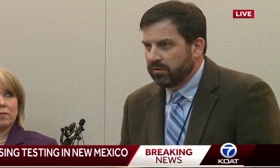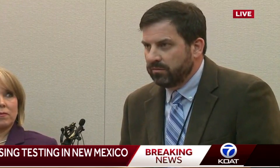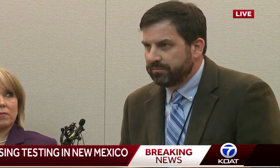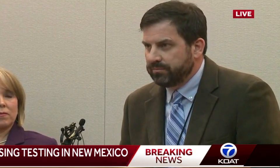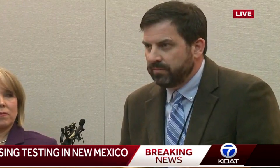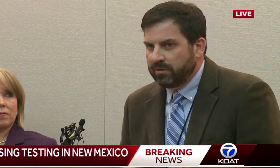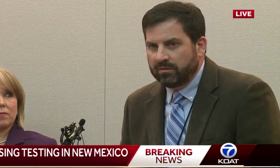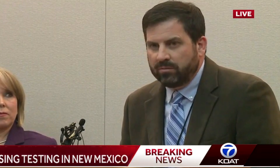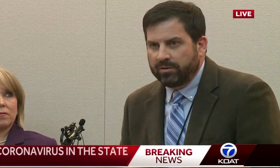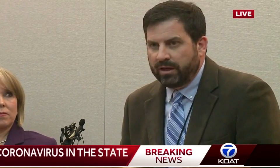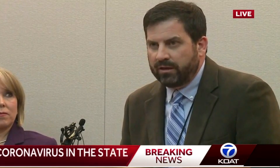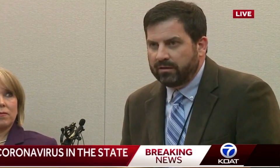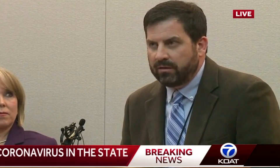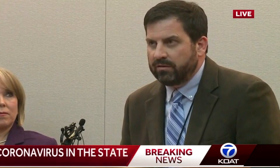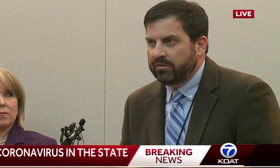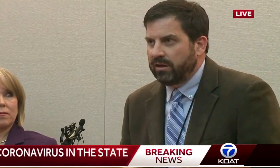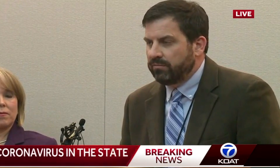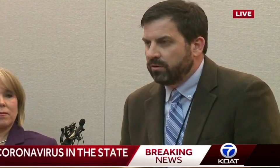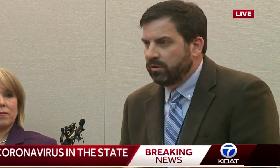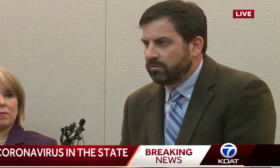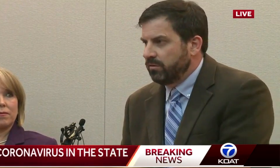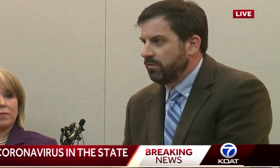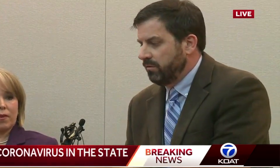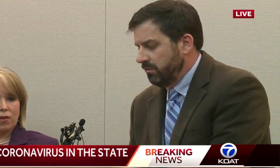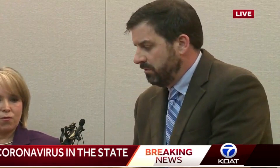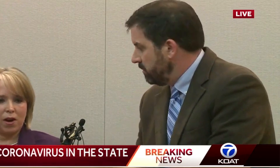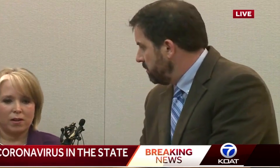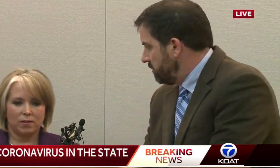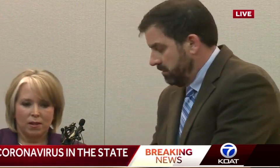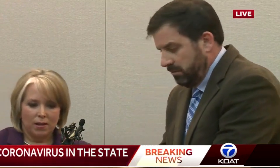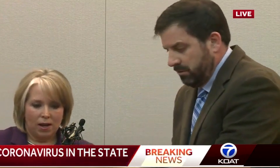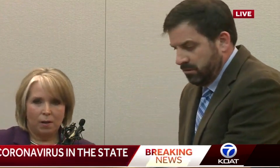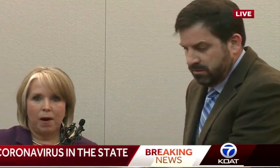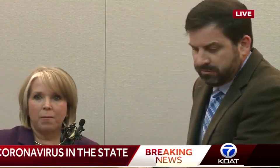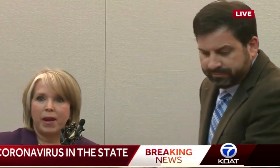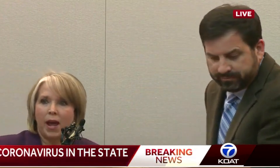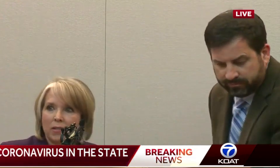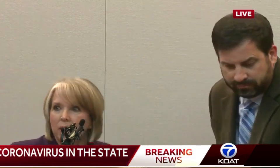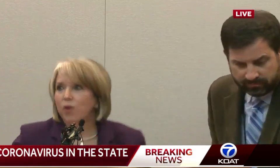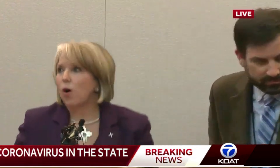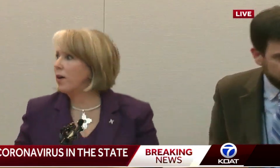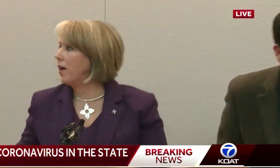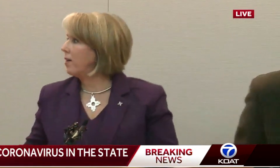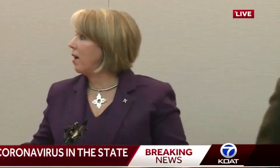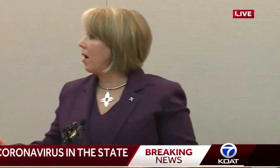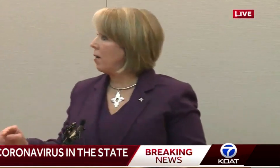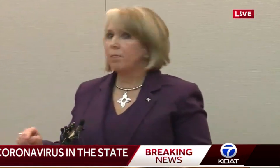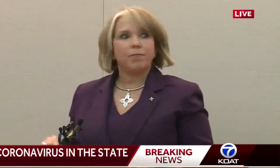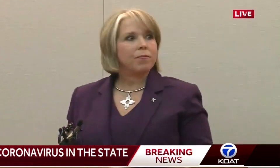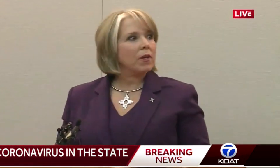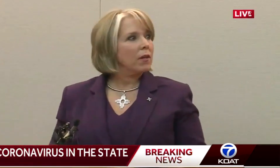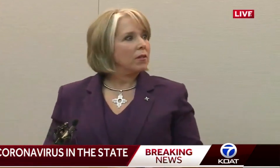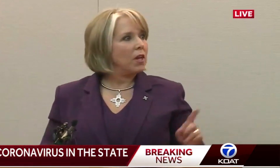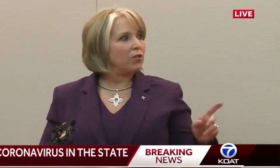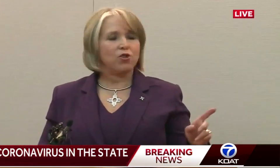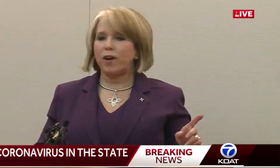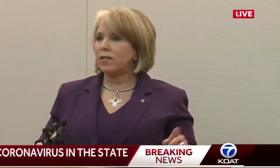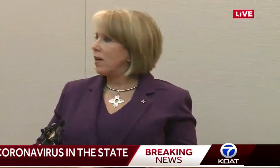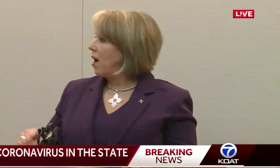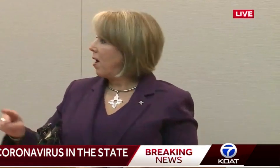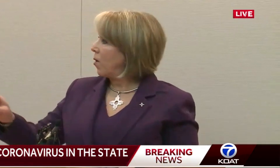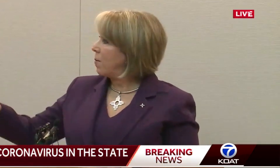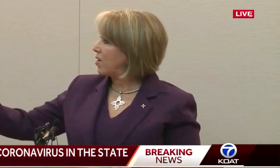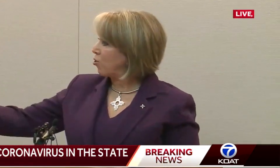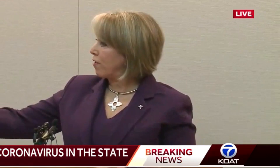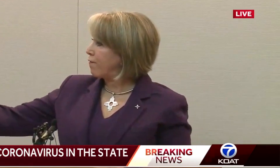of New Mexico. With that, I stand for questions. All right. I'm going to ask everyone, and Dr.